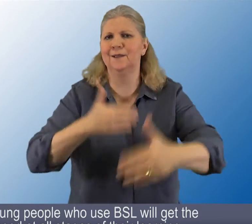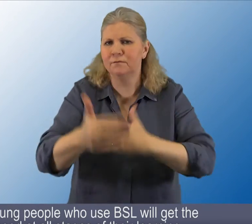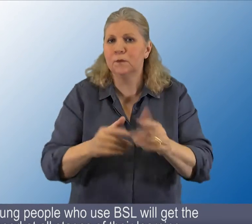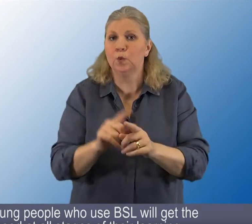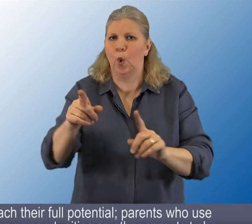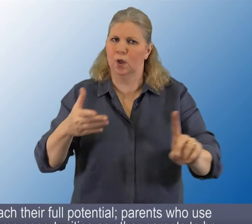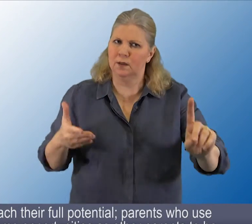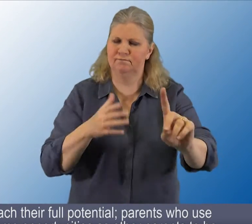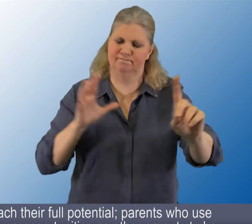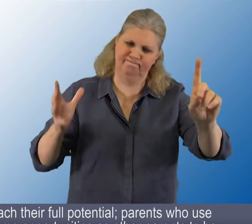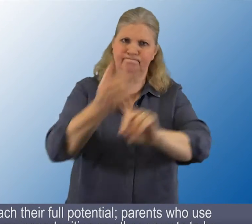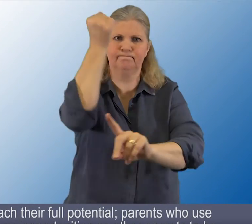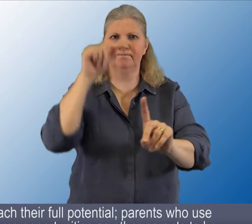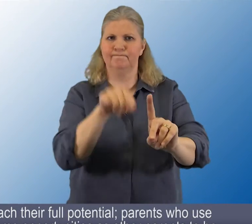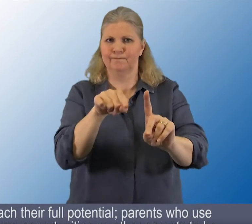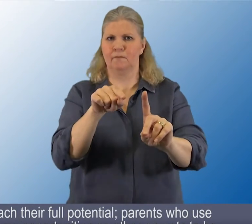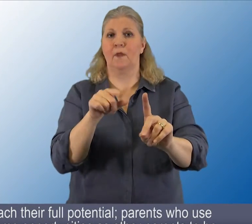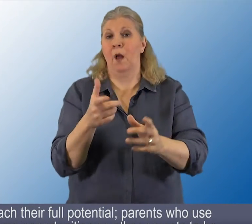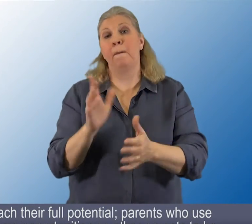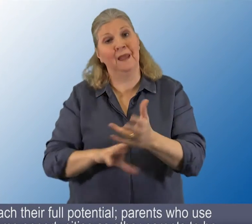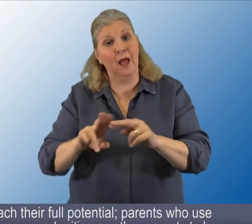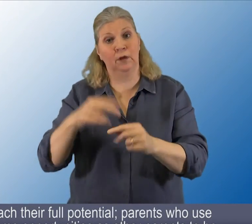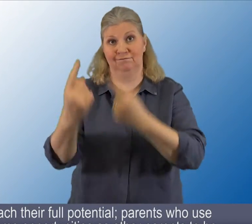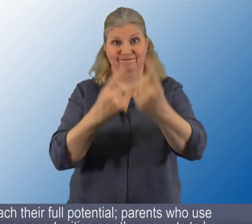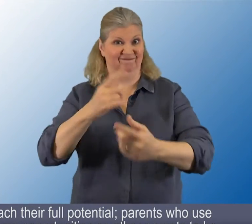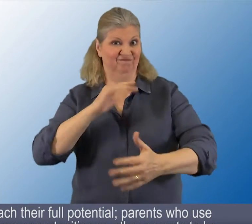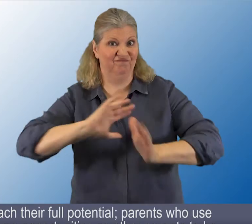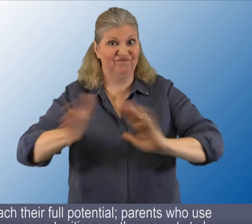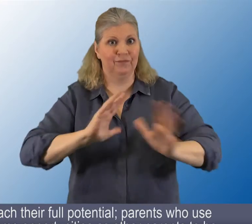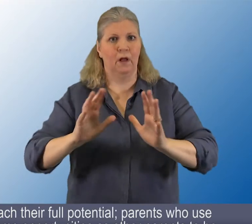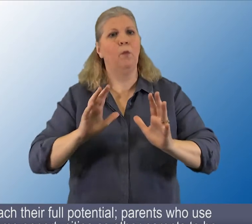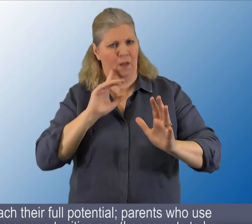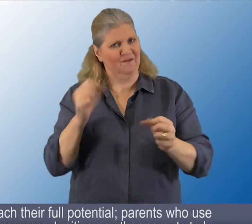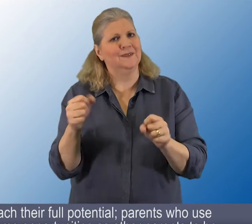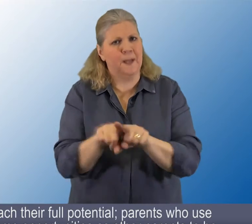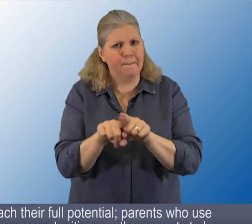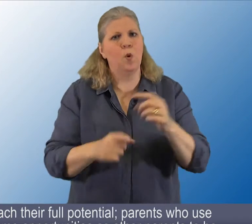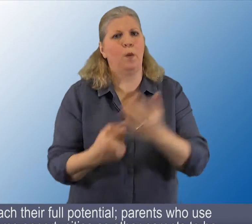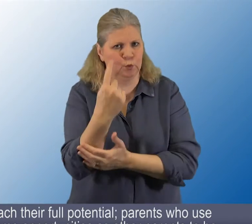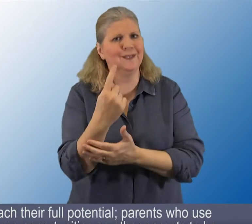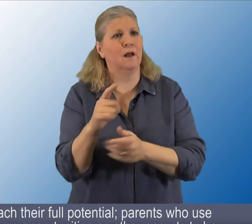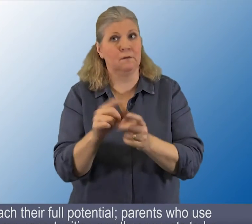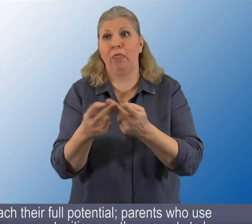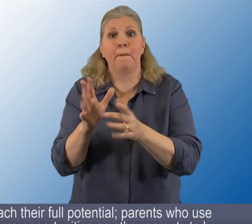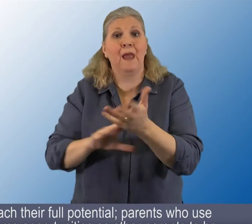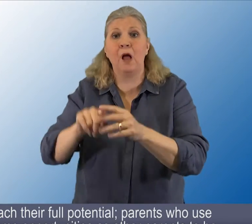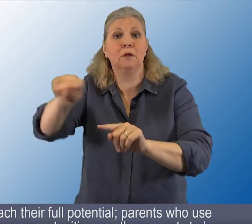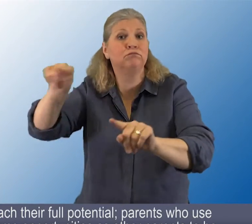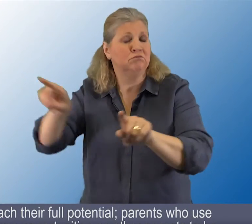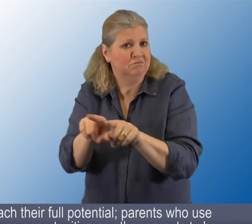Parents who use BSL will have the same opportunities as other parents to be fully involved in their child's education, and more pupils